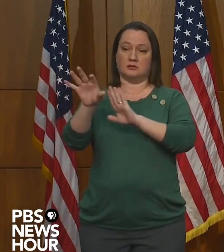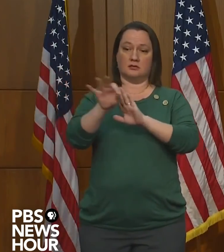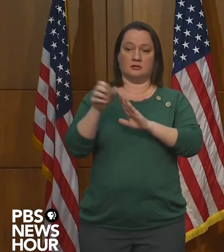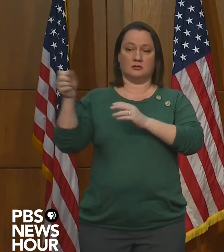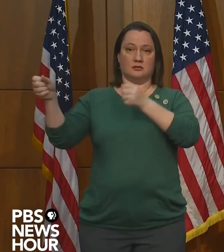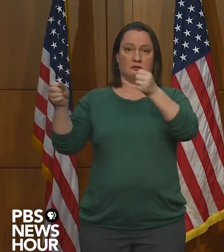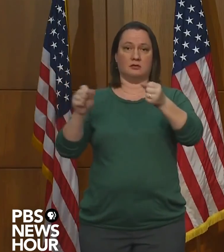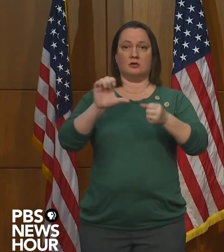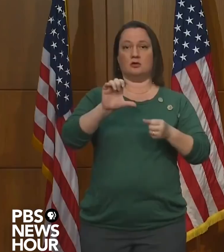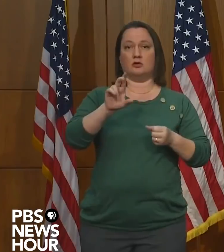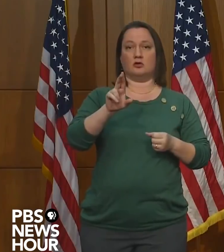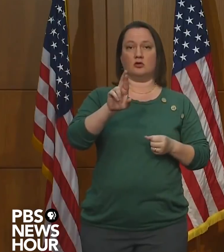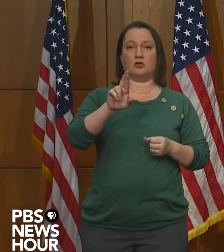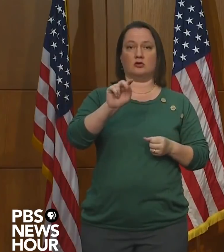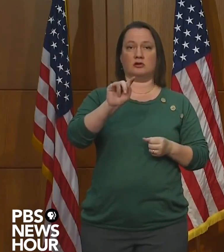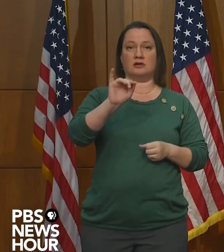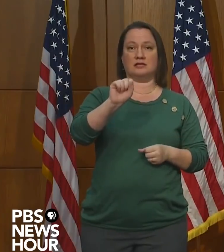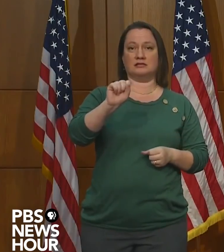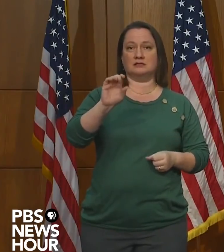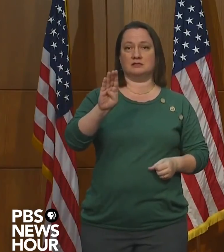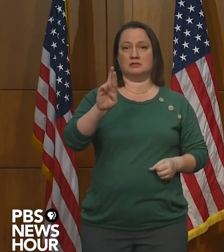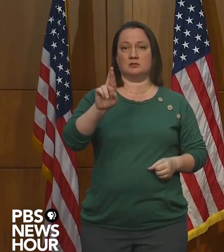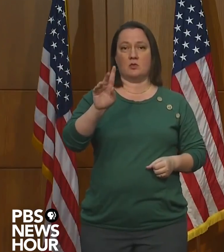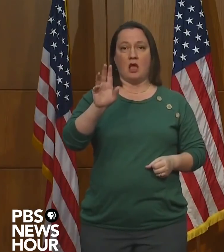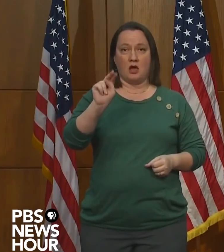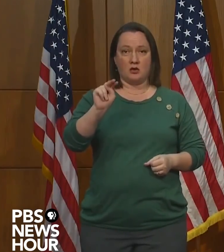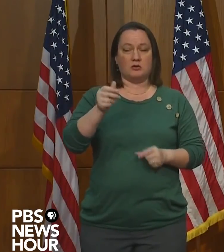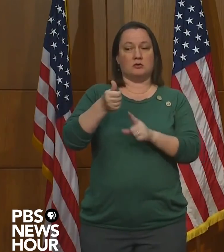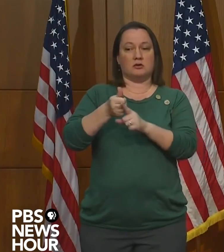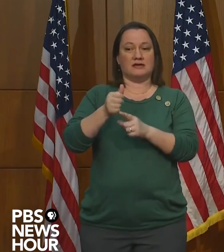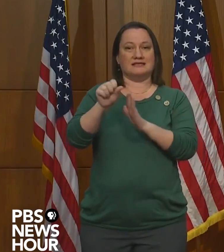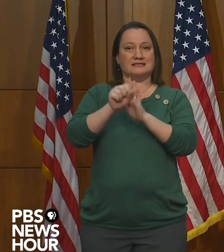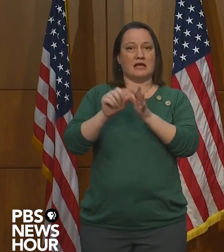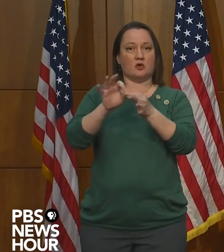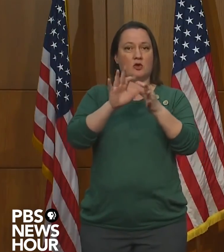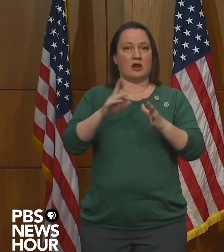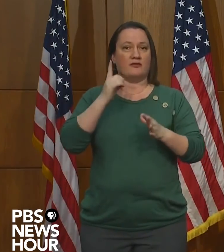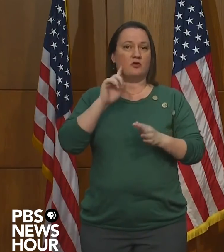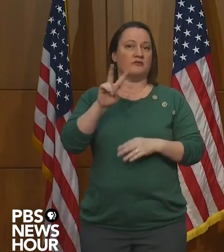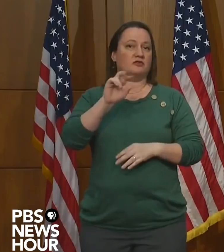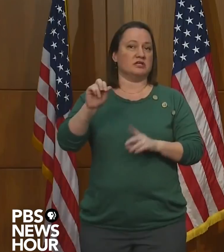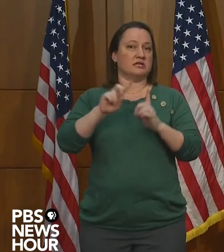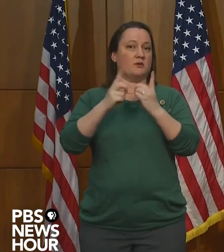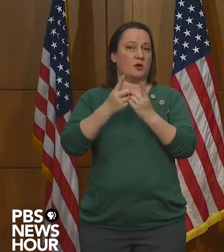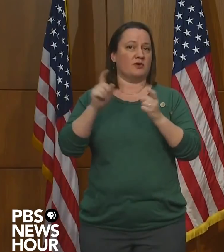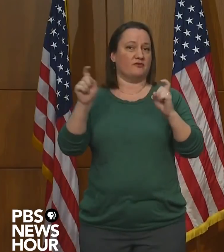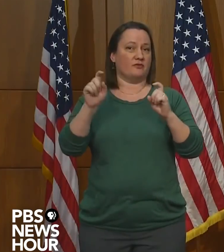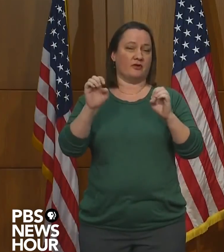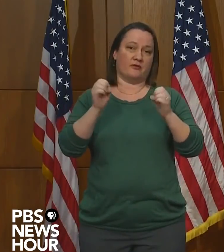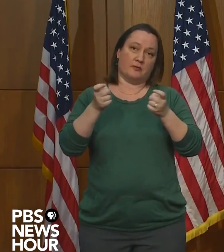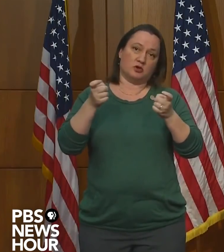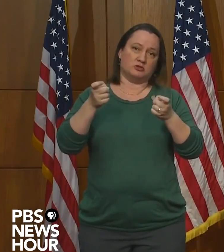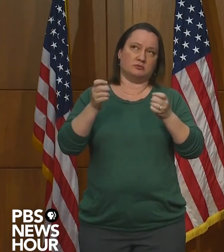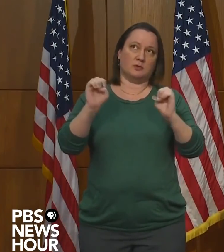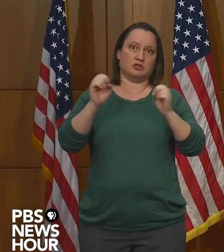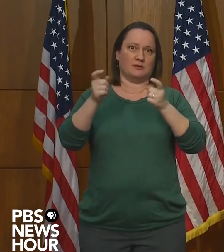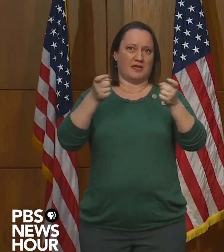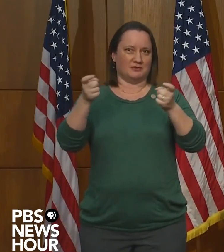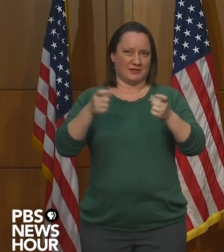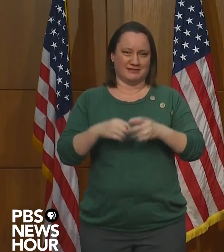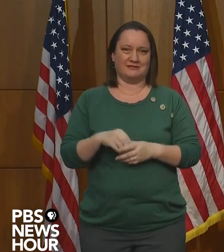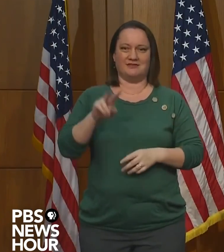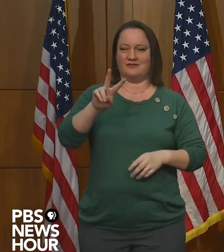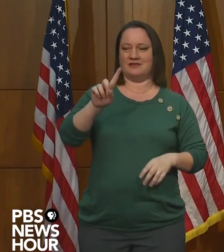Brown to the role of state coordinator for the Virginia Department of Emergency Management. Curtis has served as chief